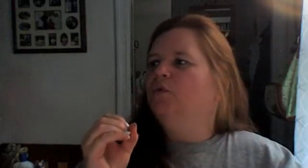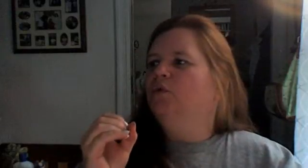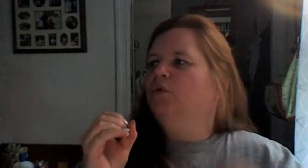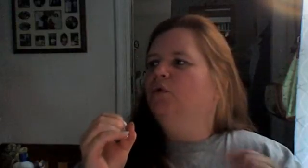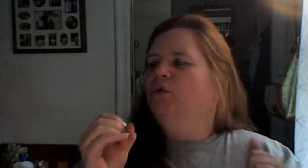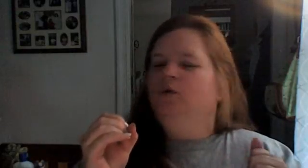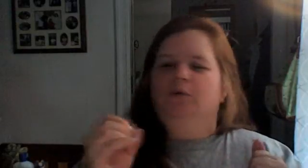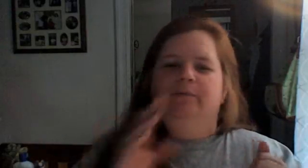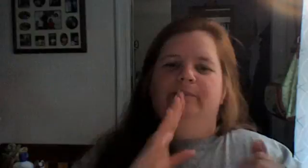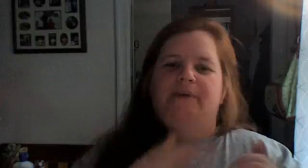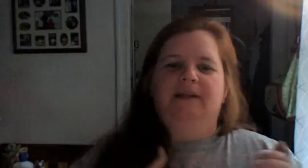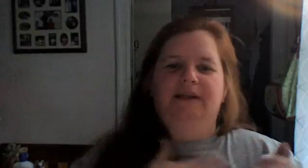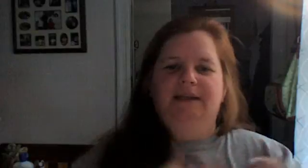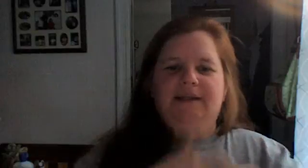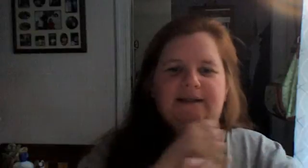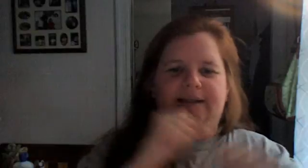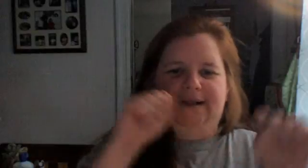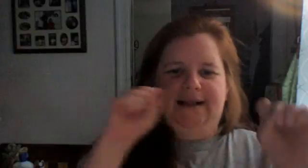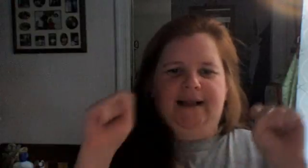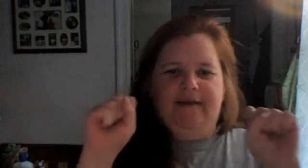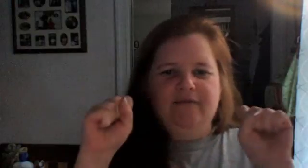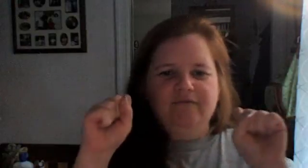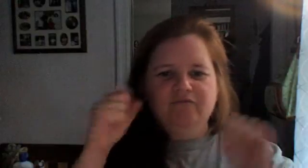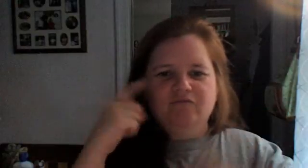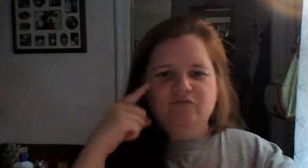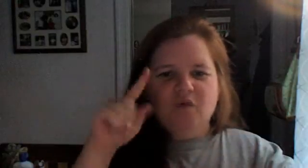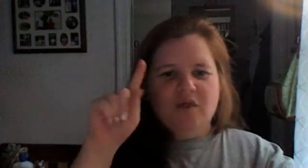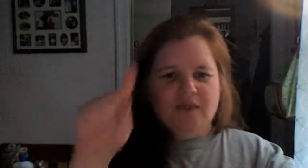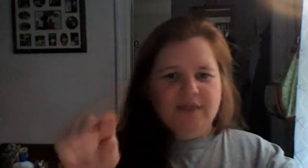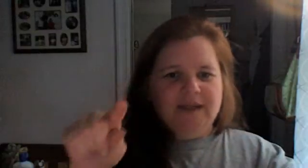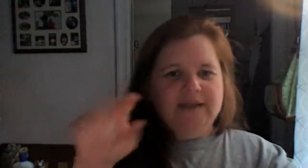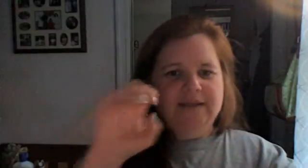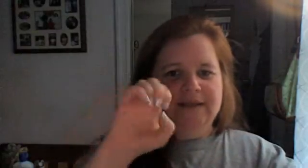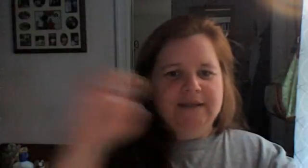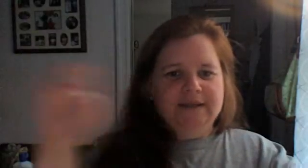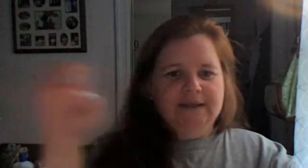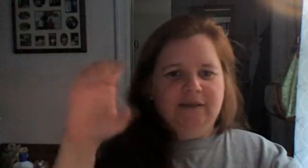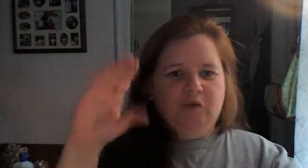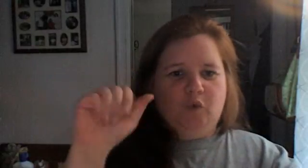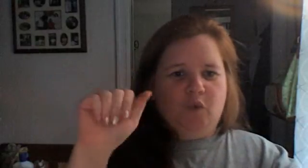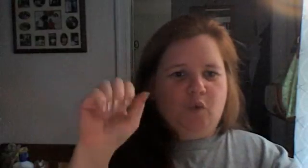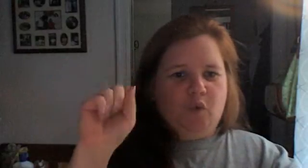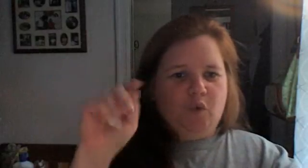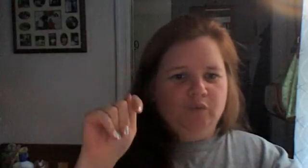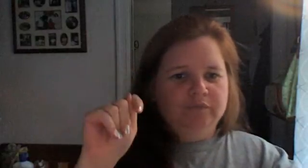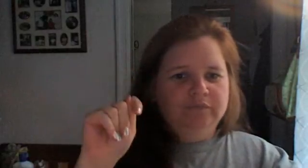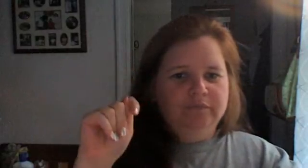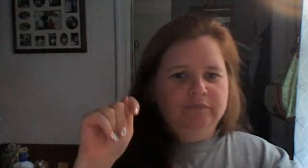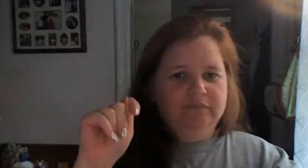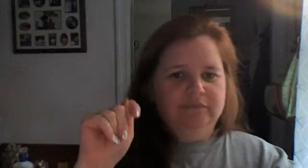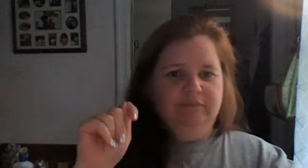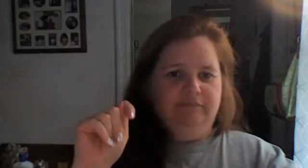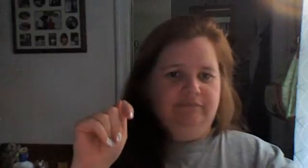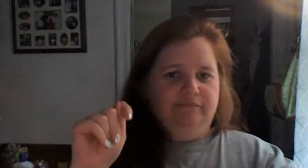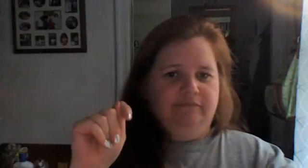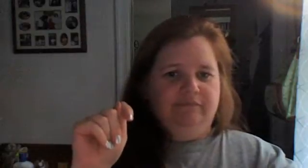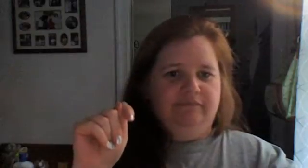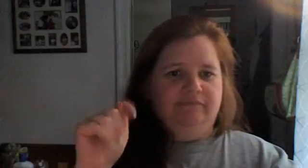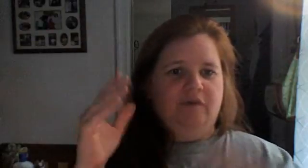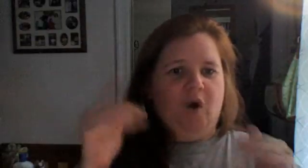great time. It's a of where they are. We should have We should have a few moments. moments. We moments.-waves or anything like that. should